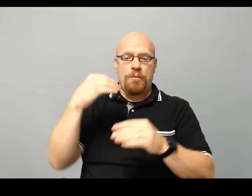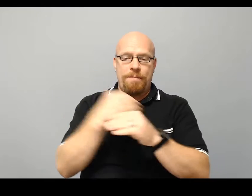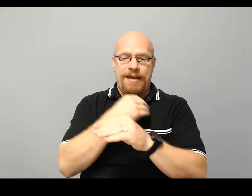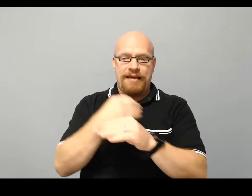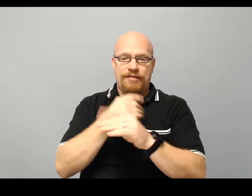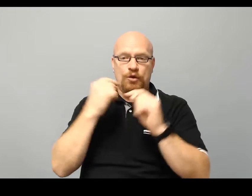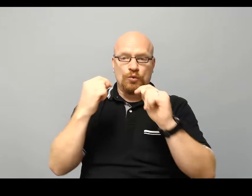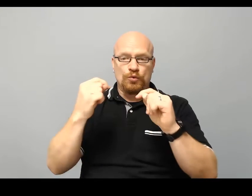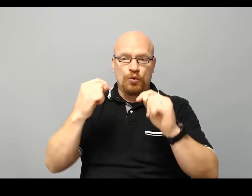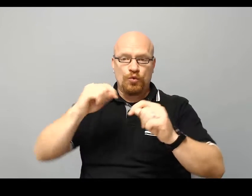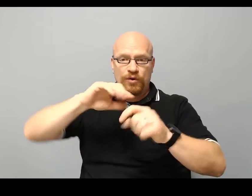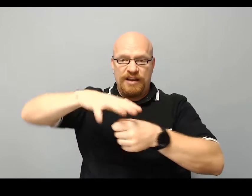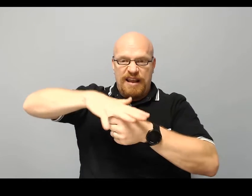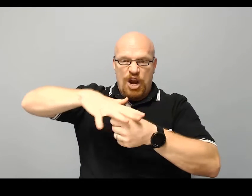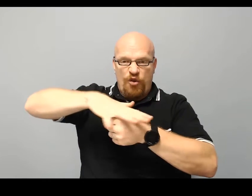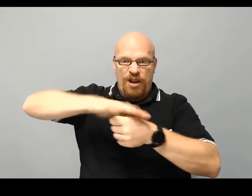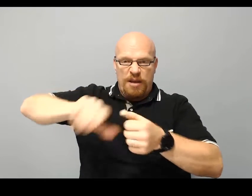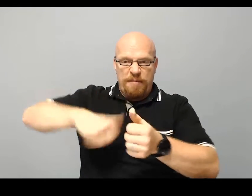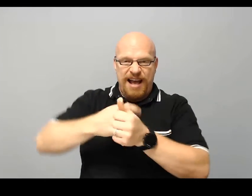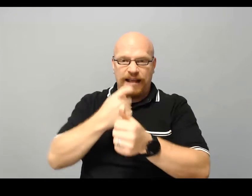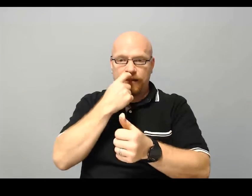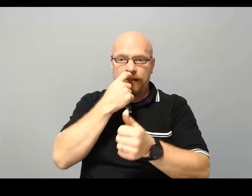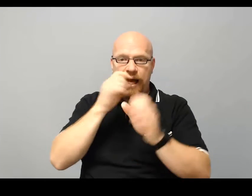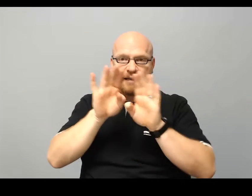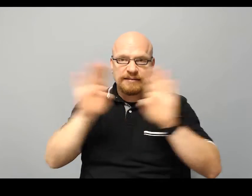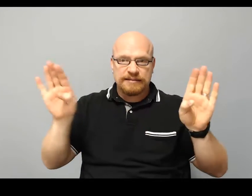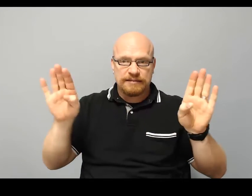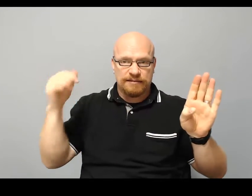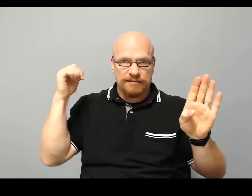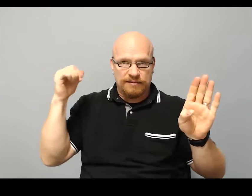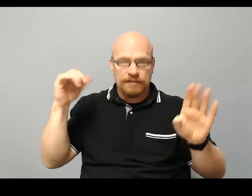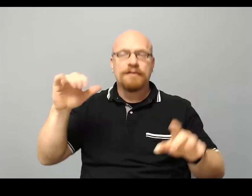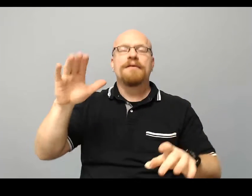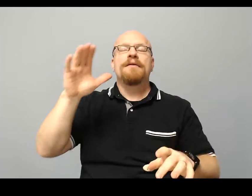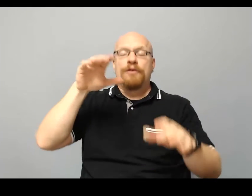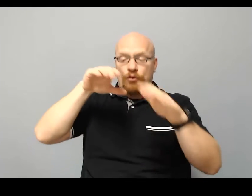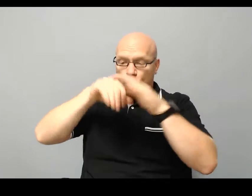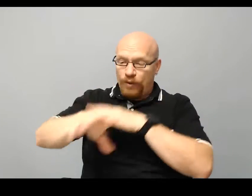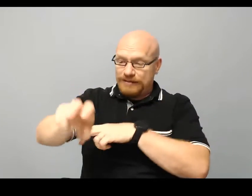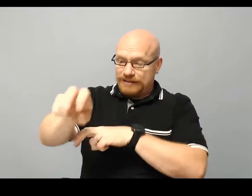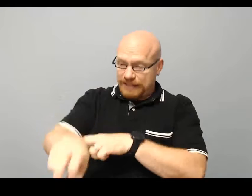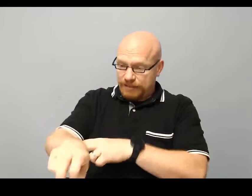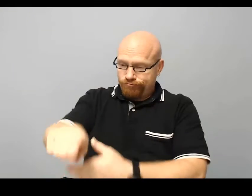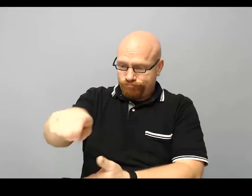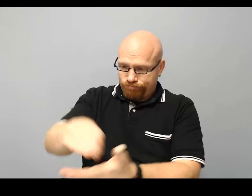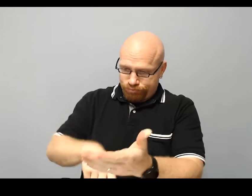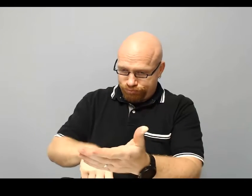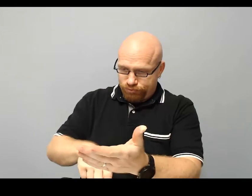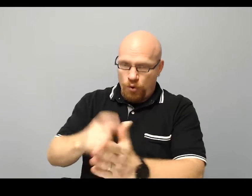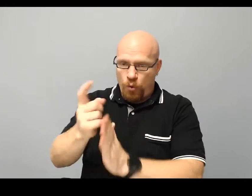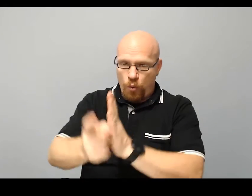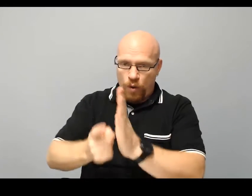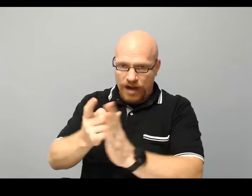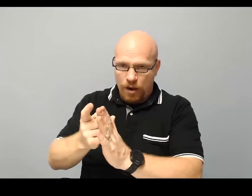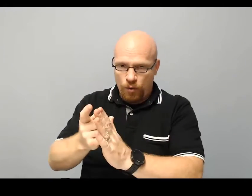the math tutoring area behind the glass. Go in and sit, one hour,